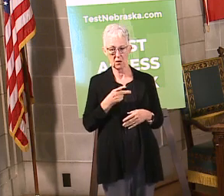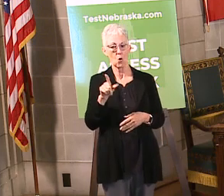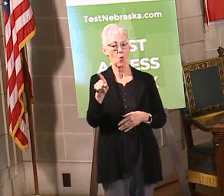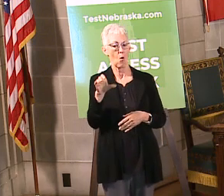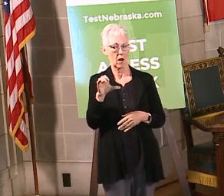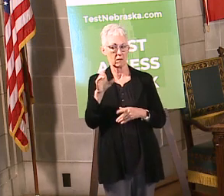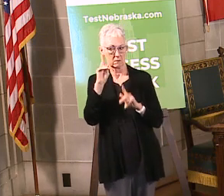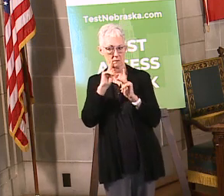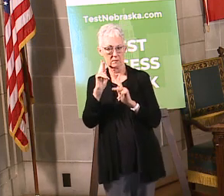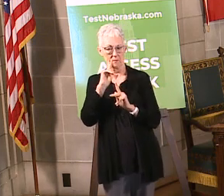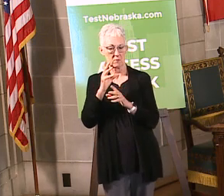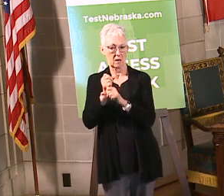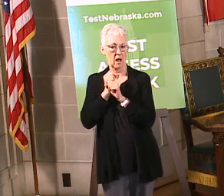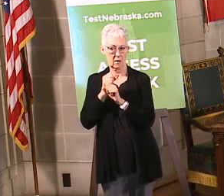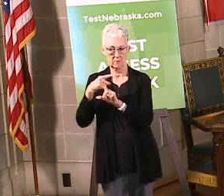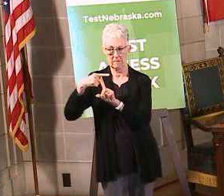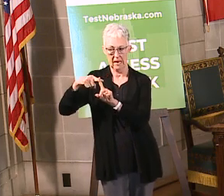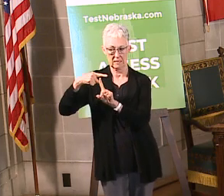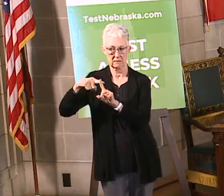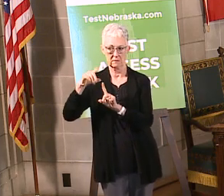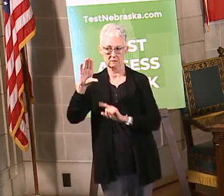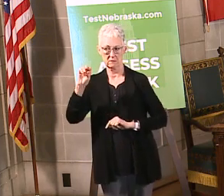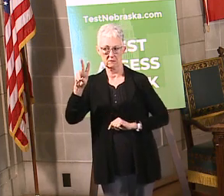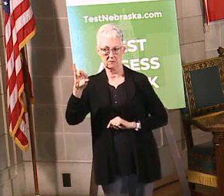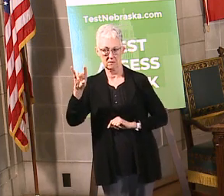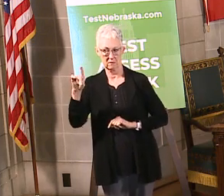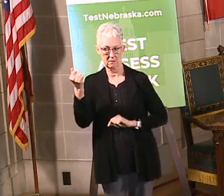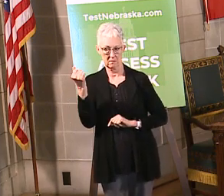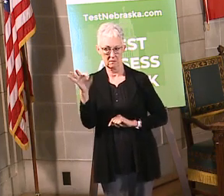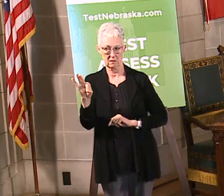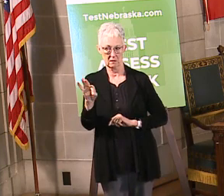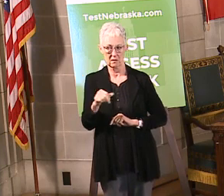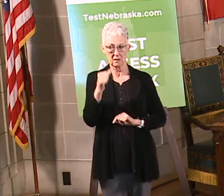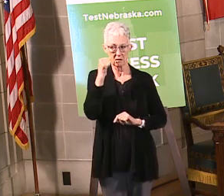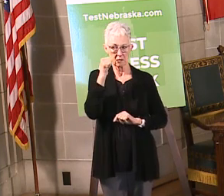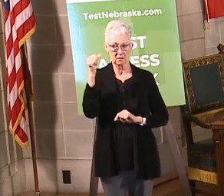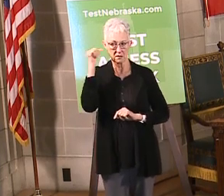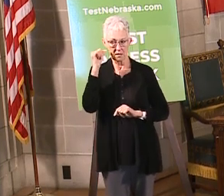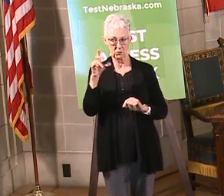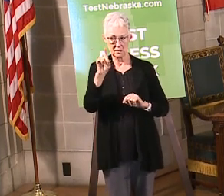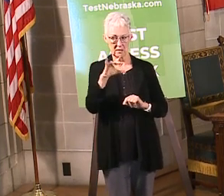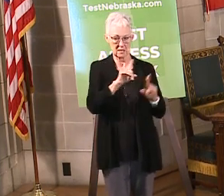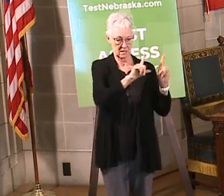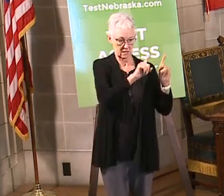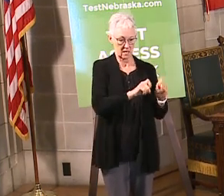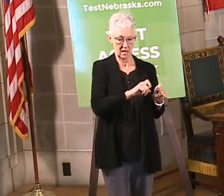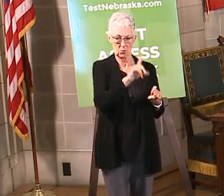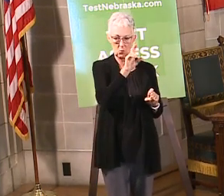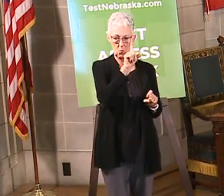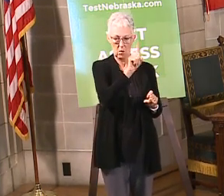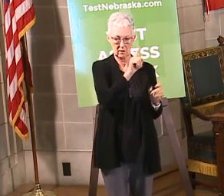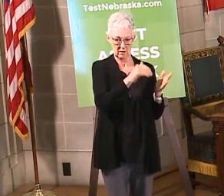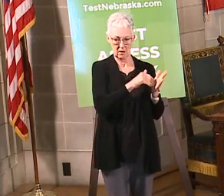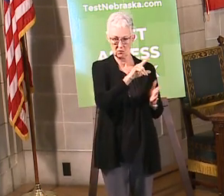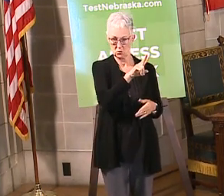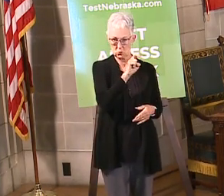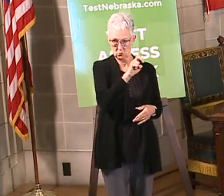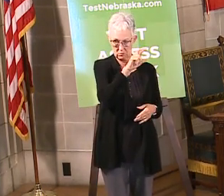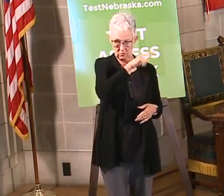been positive, and we also yesterday swabbed 1,233 people.